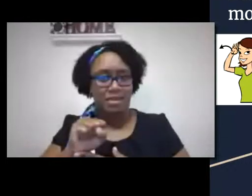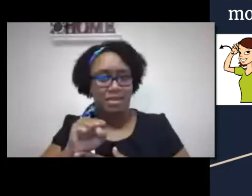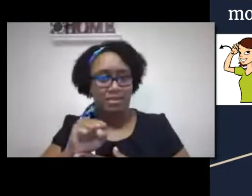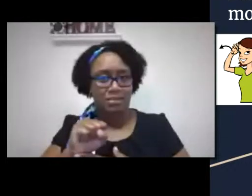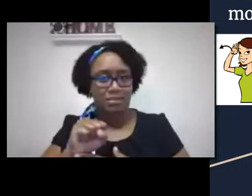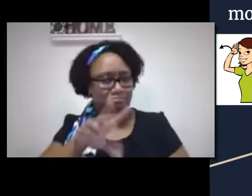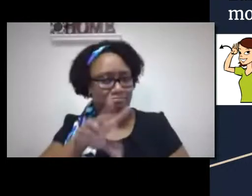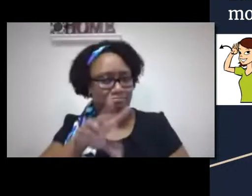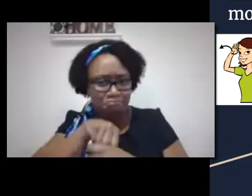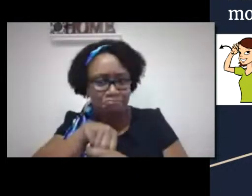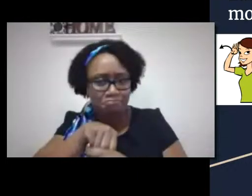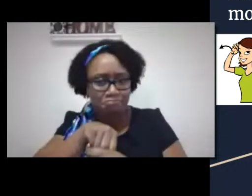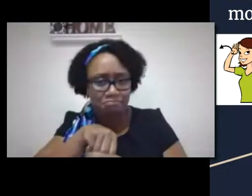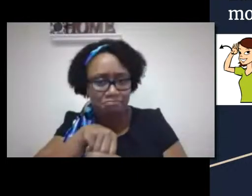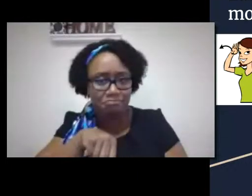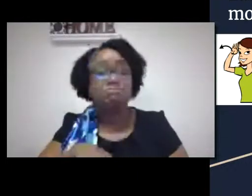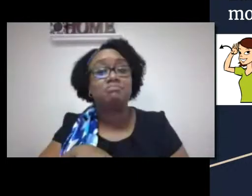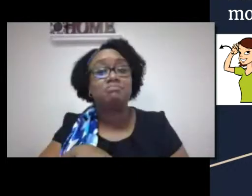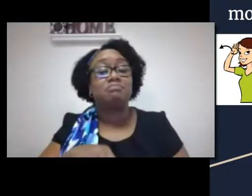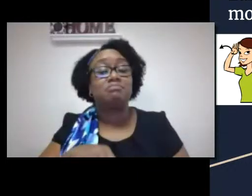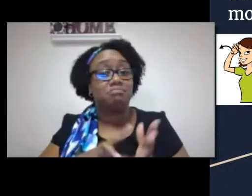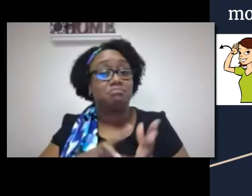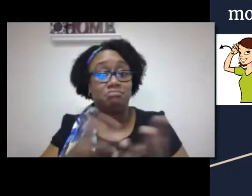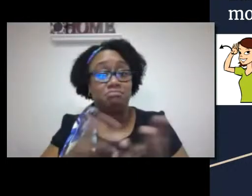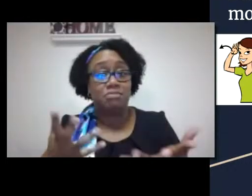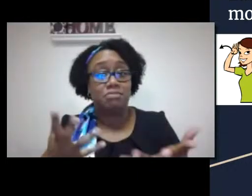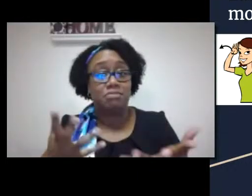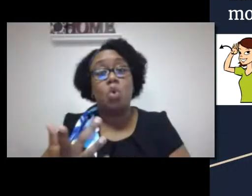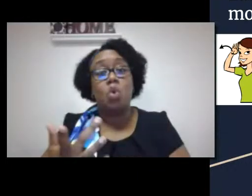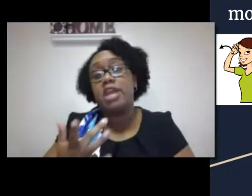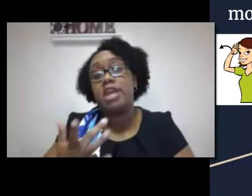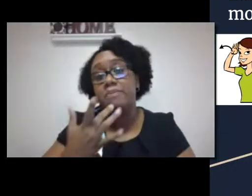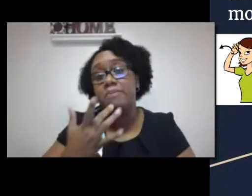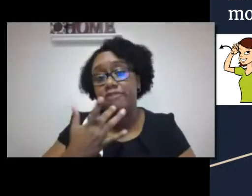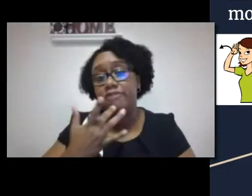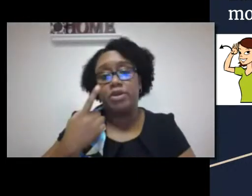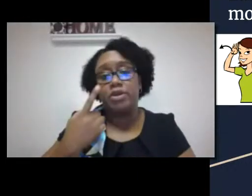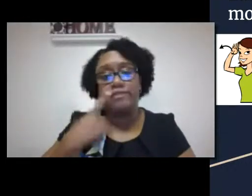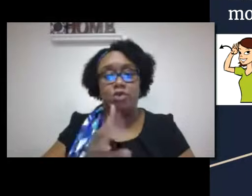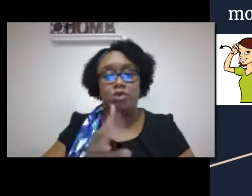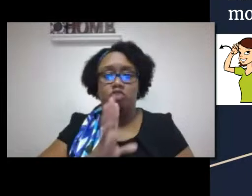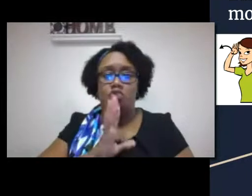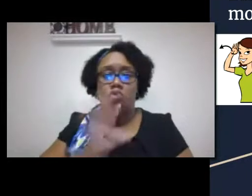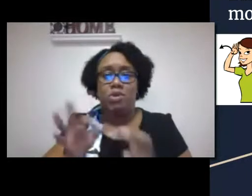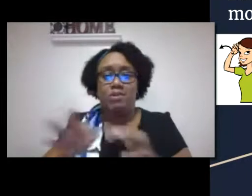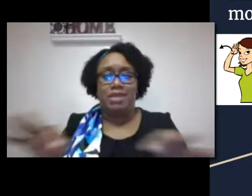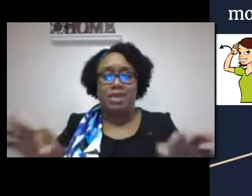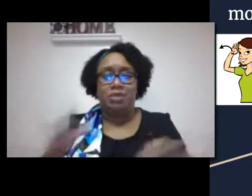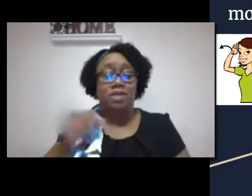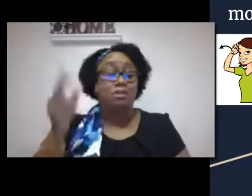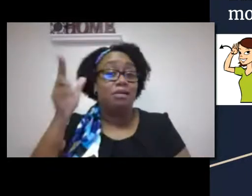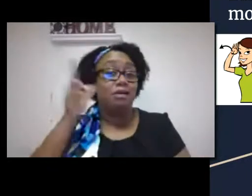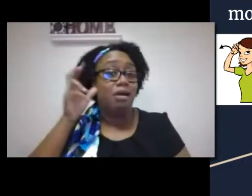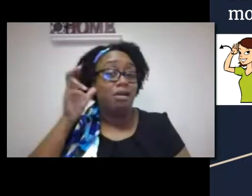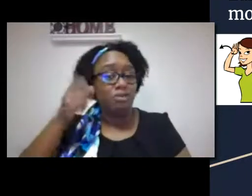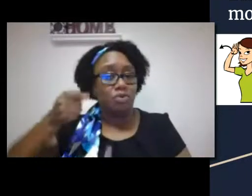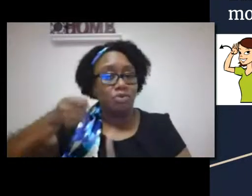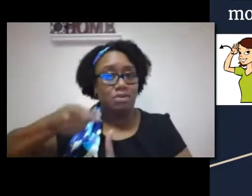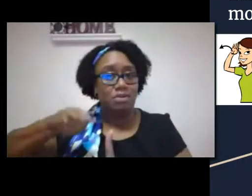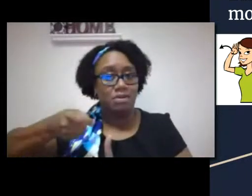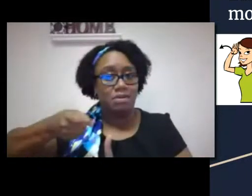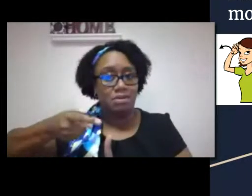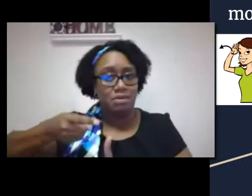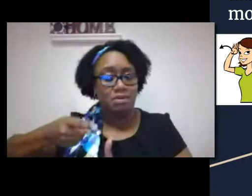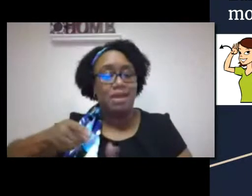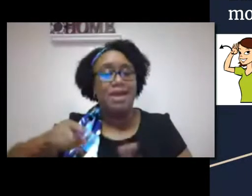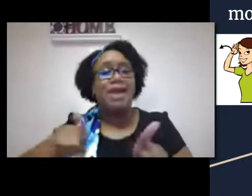Because of that, it means we already have an inherent bias. It indicates that we